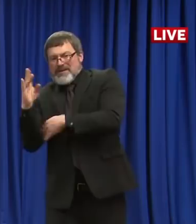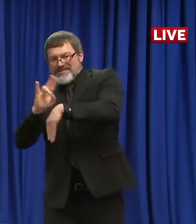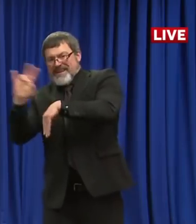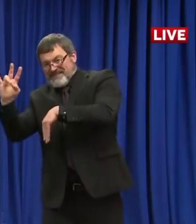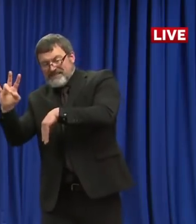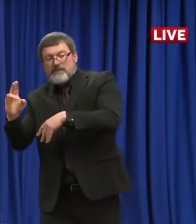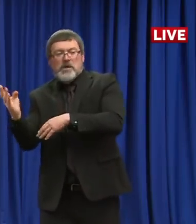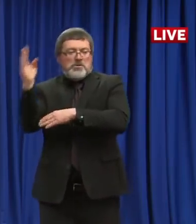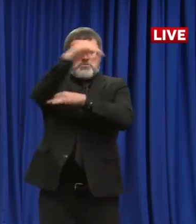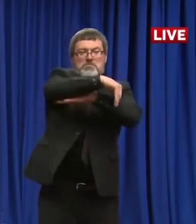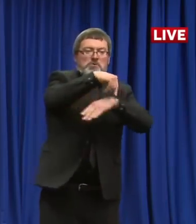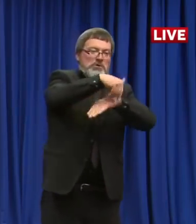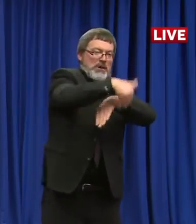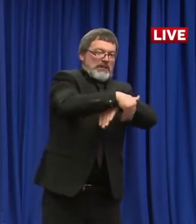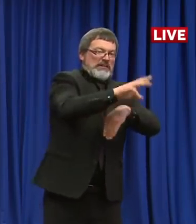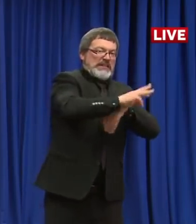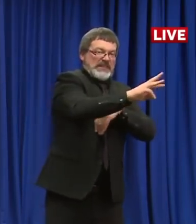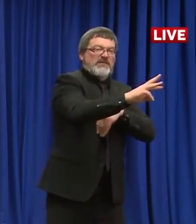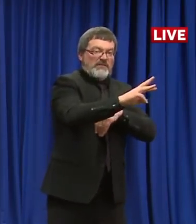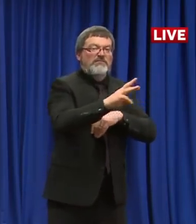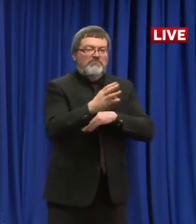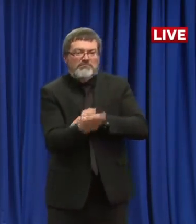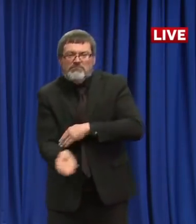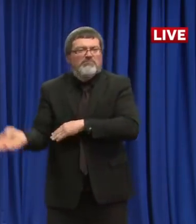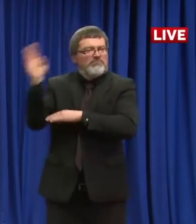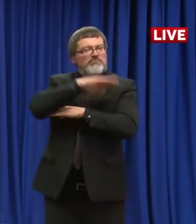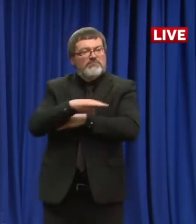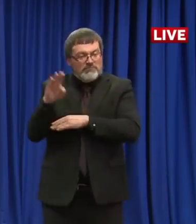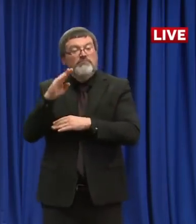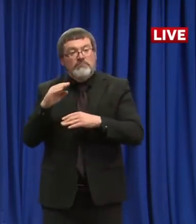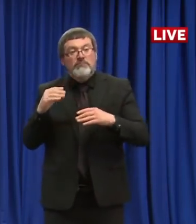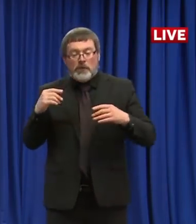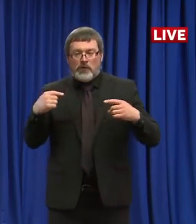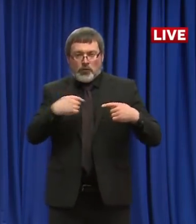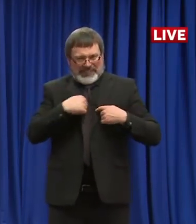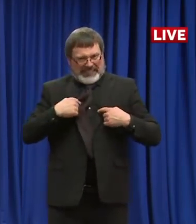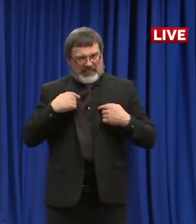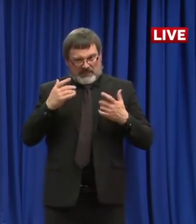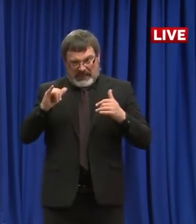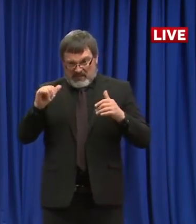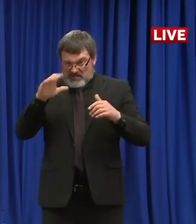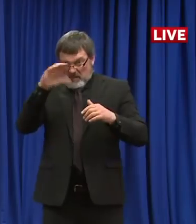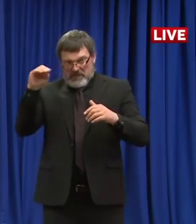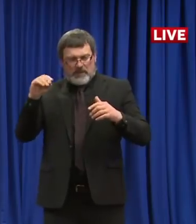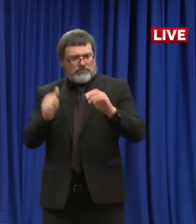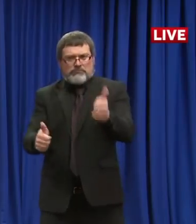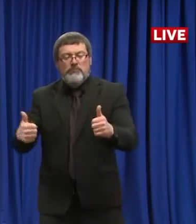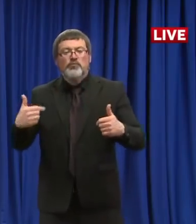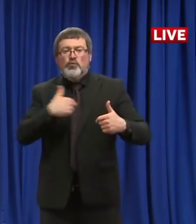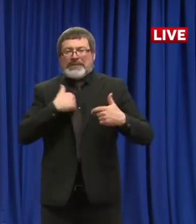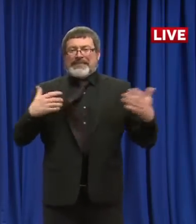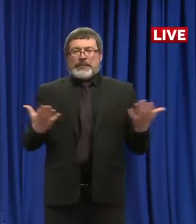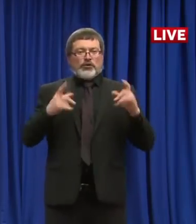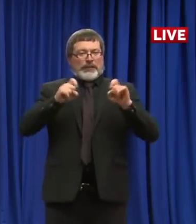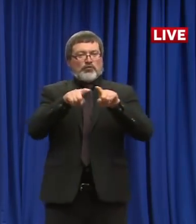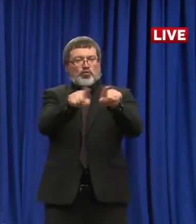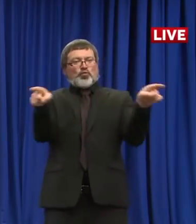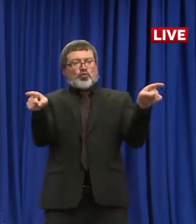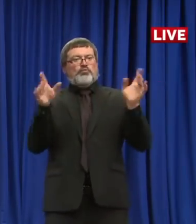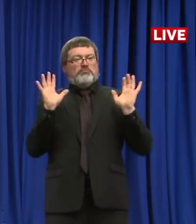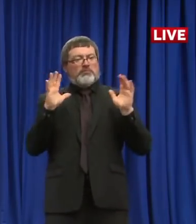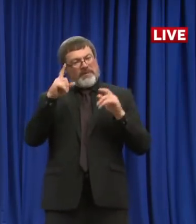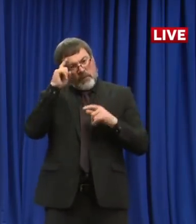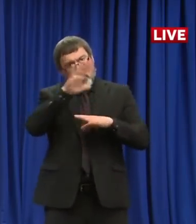ID, like a facility ID, to show that they work for the facility and do the appropriate testing. We have the option